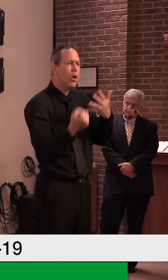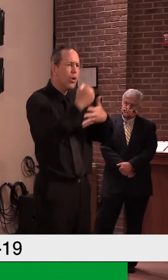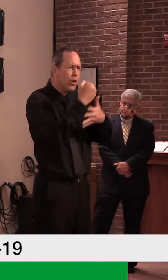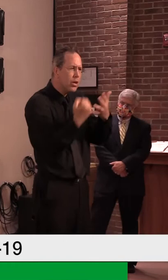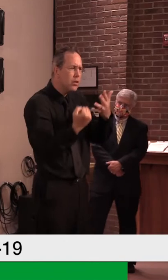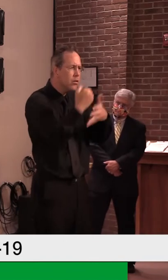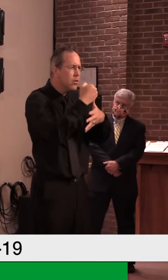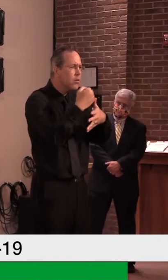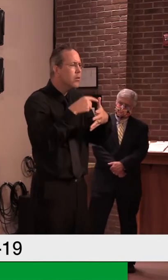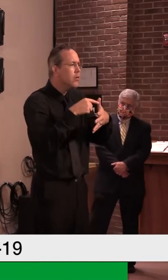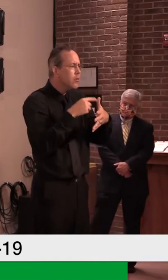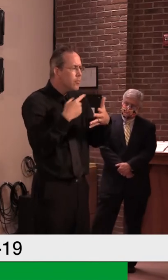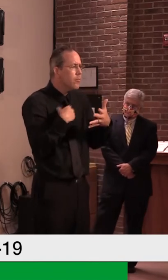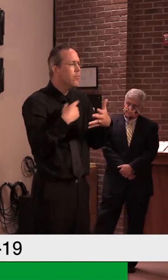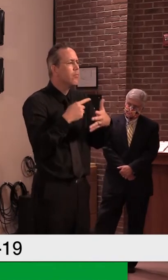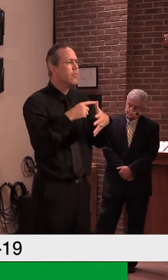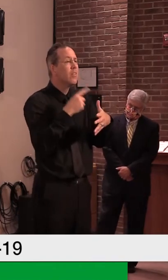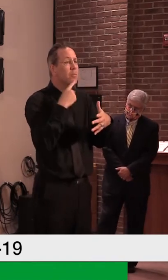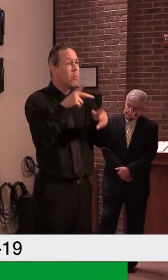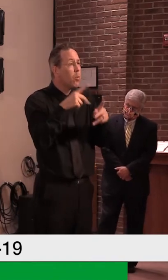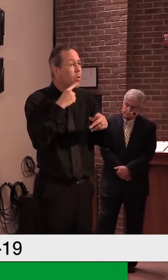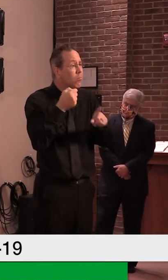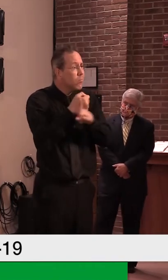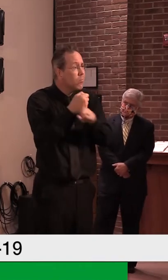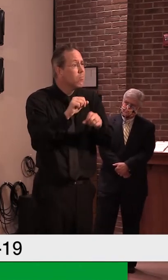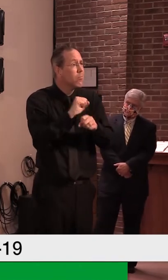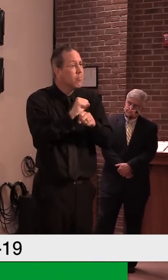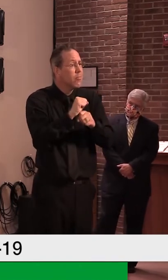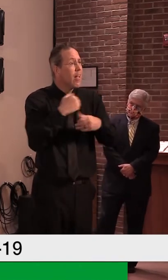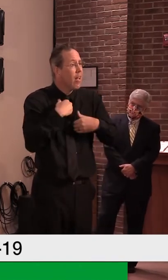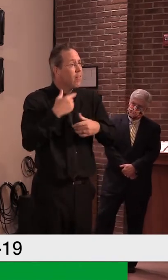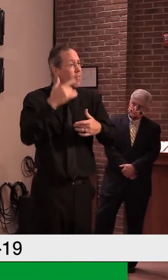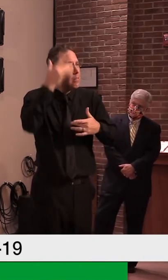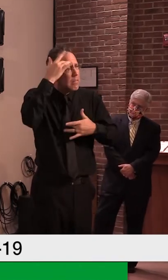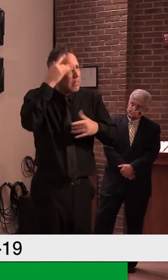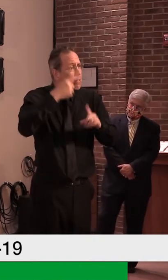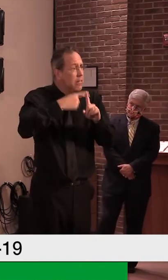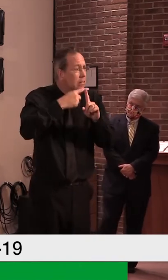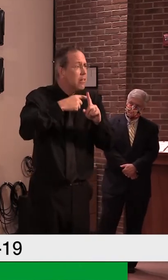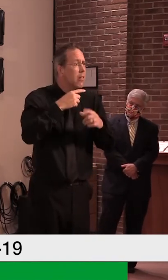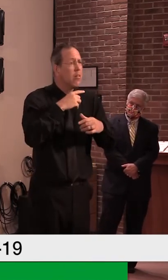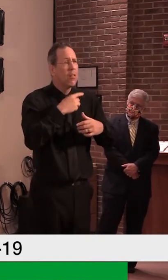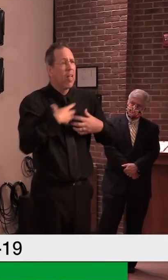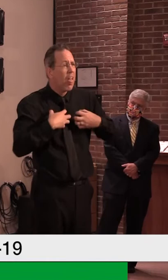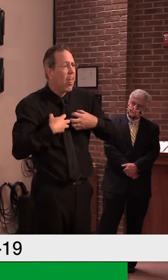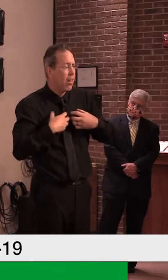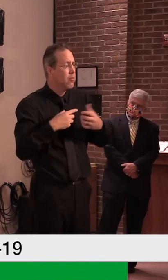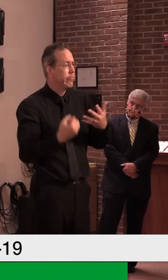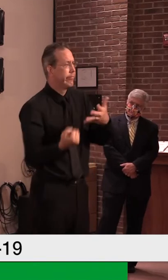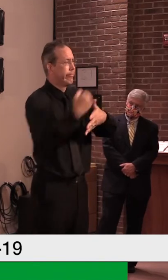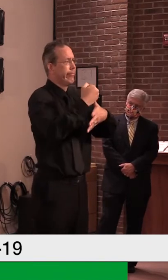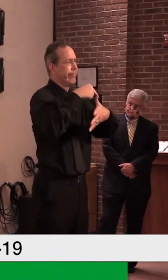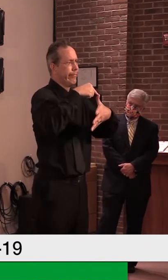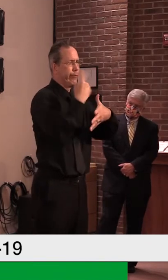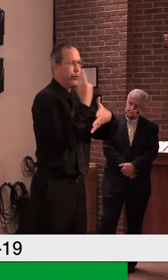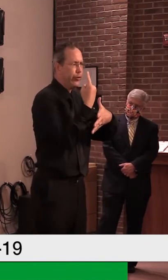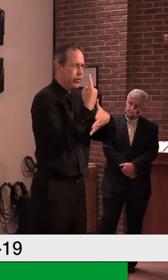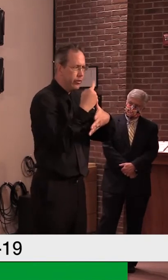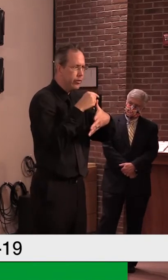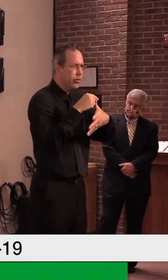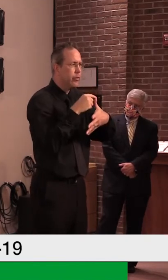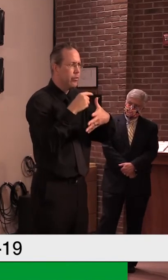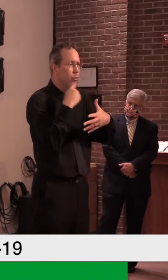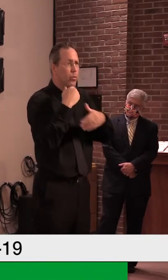top of the priority listing. Slightly down, but not too much further, are those who care for vulnerable